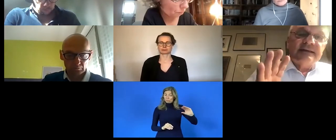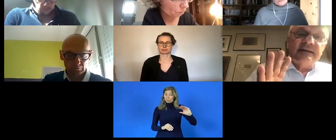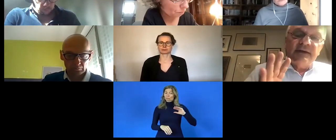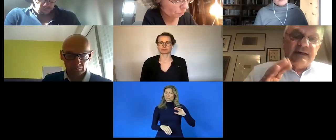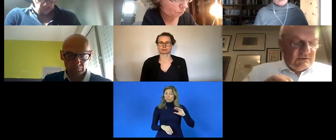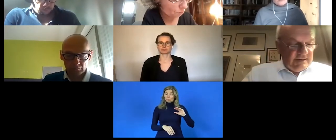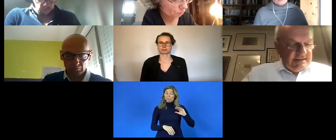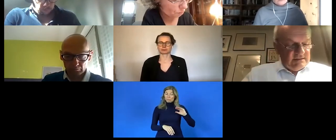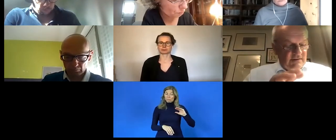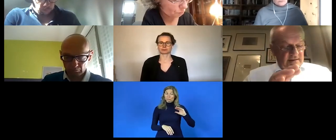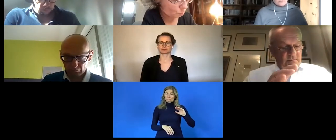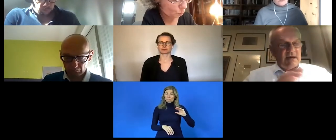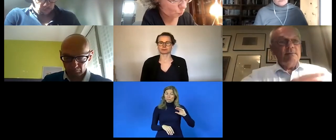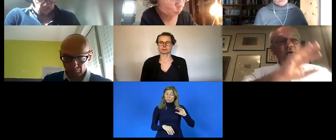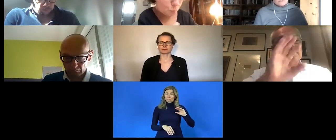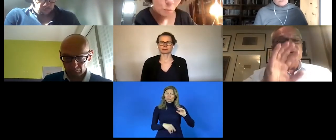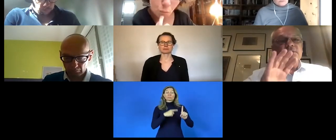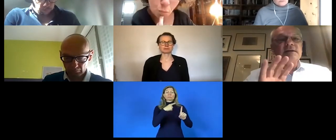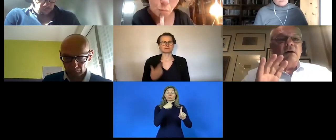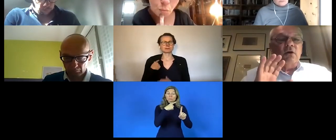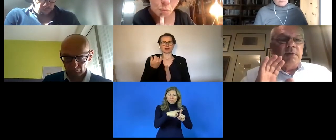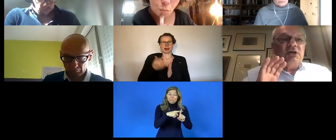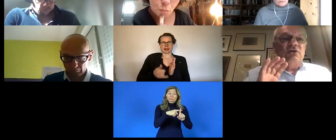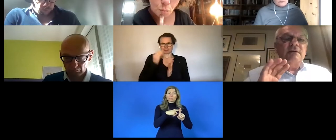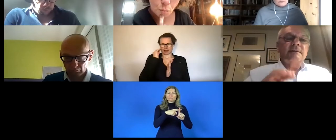also have a social in security